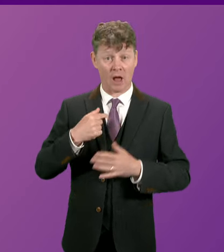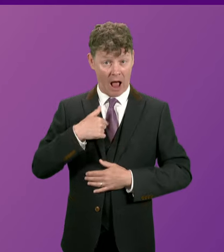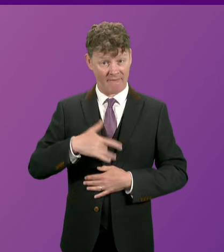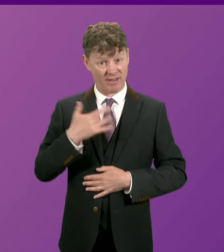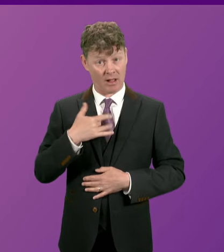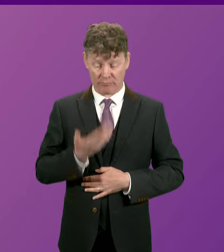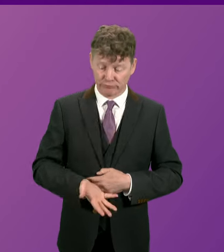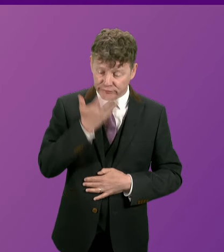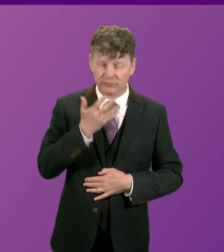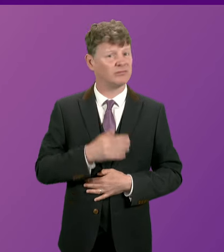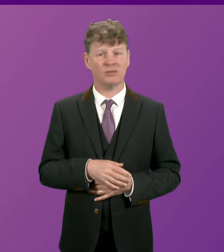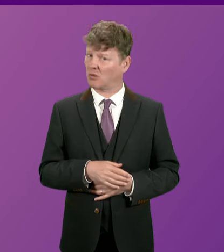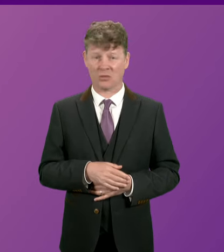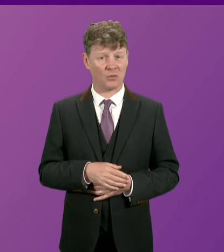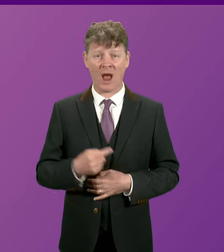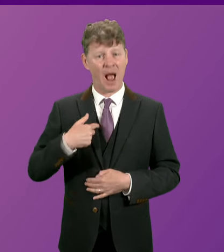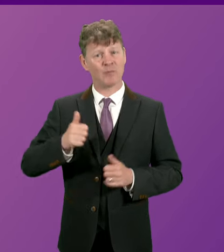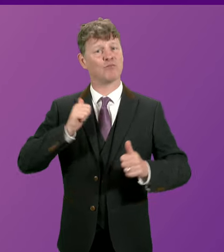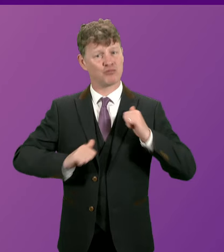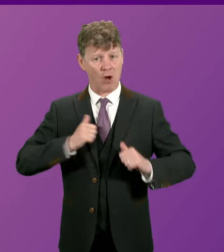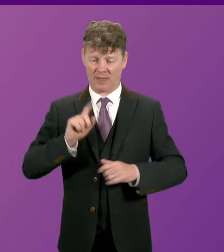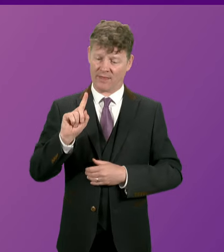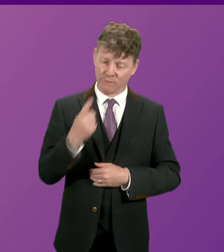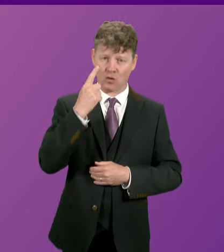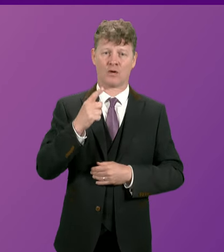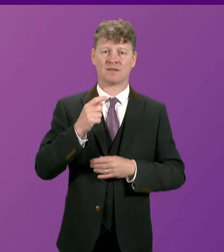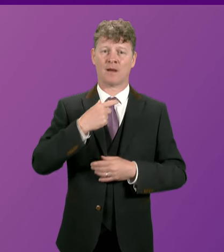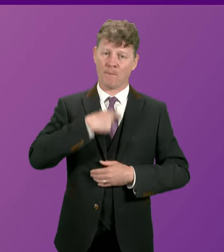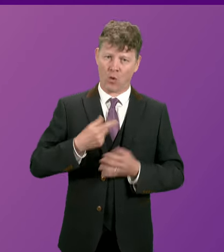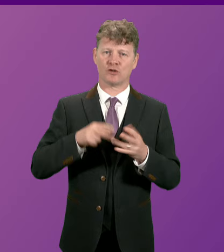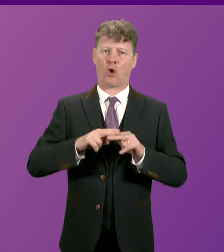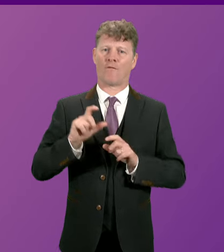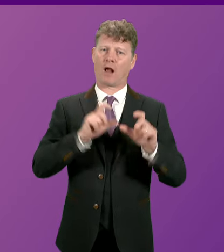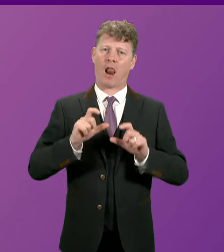very proud of the fact that I became the first person of colour to be the first minister,